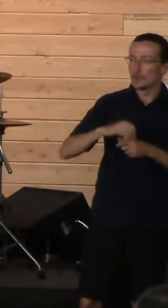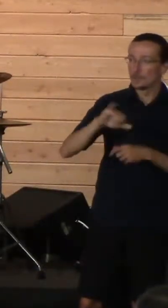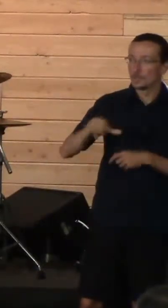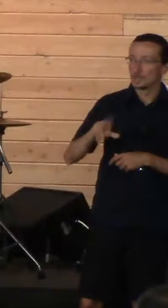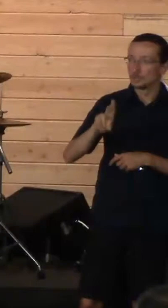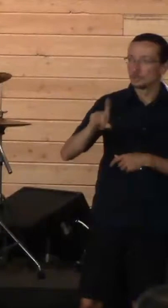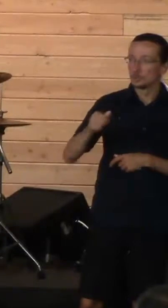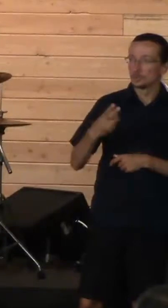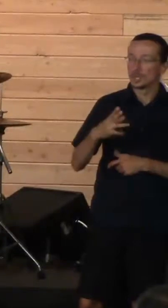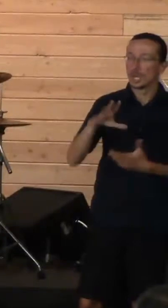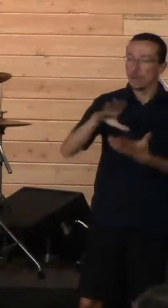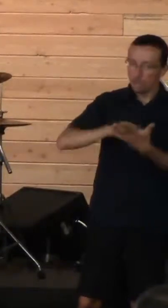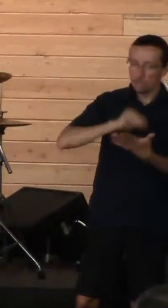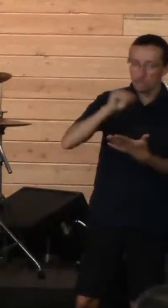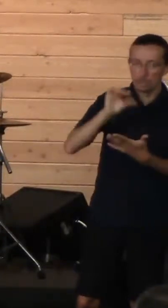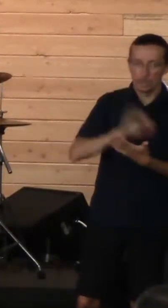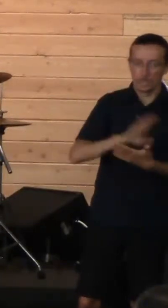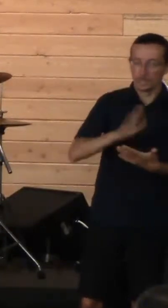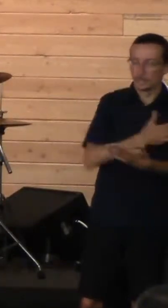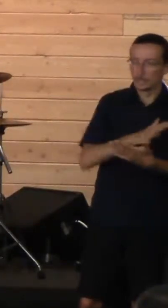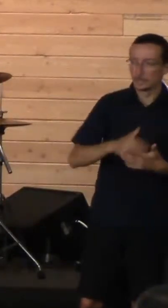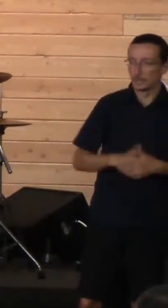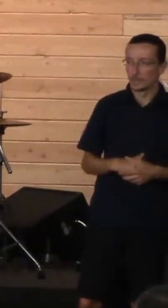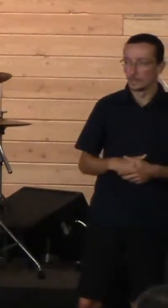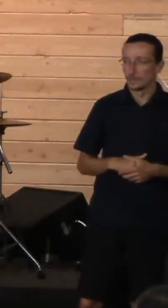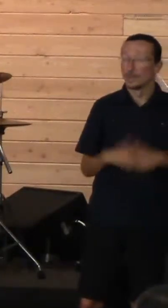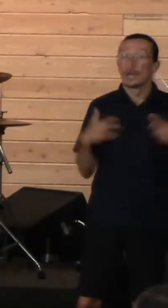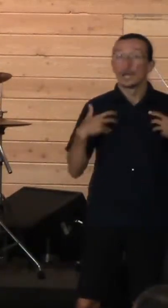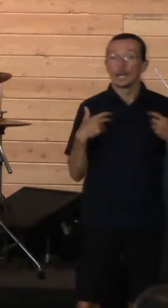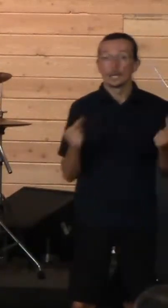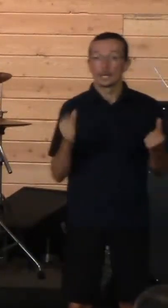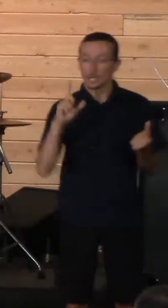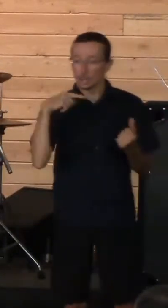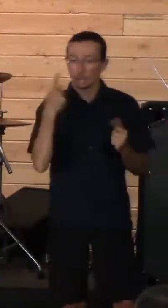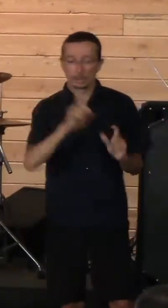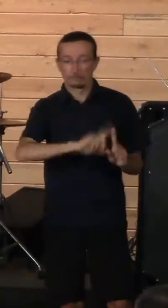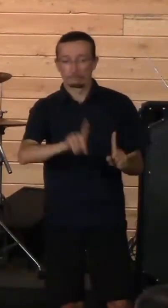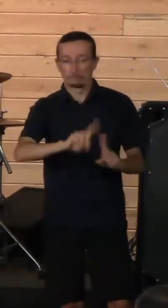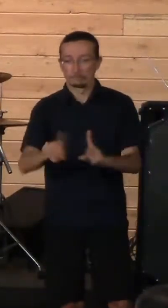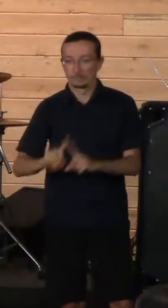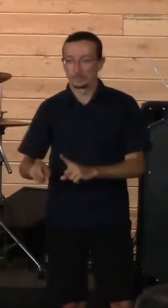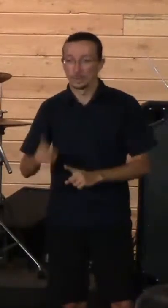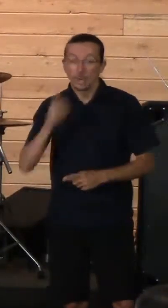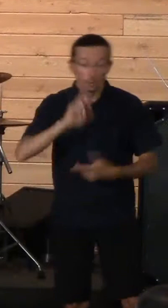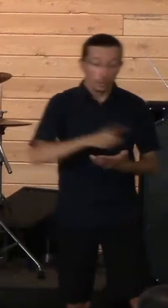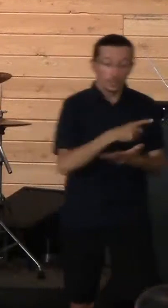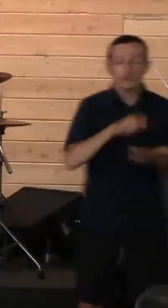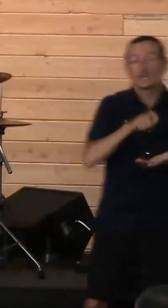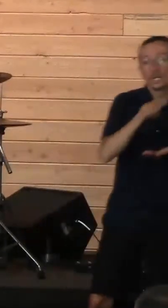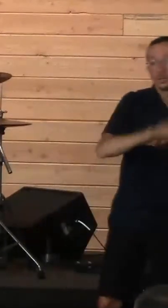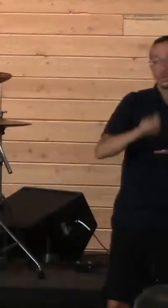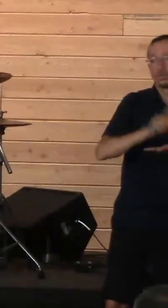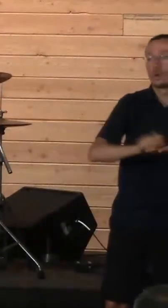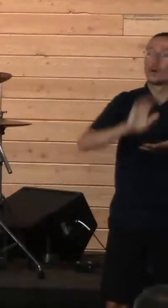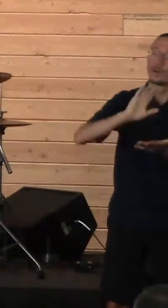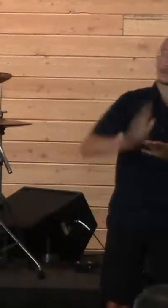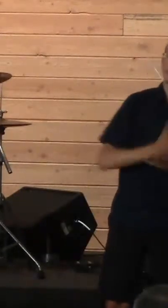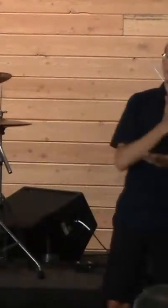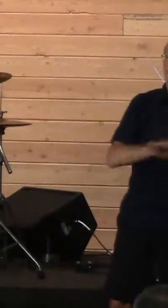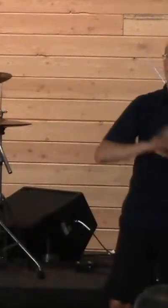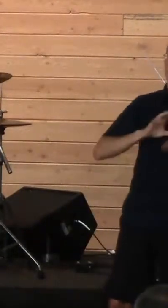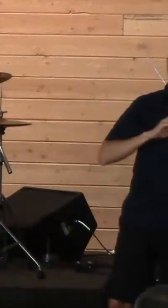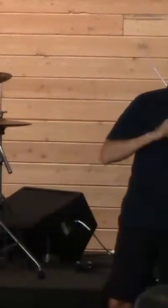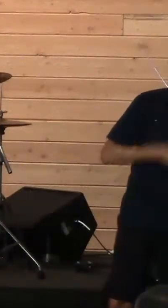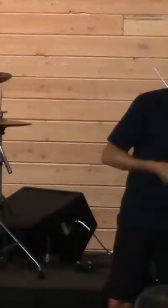Healing looks like a lot of different paths. For David, he wrote, he sang, he lamented, and he got with other